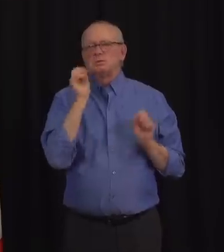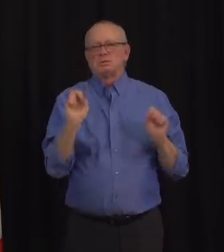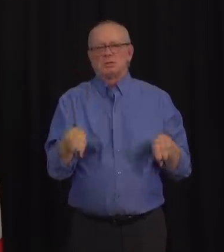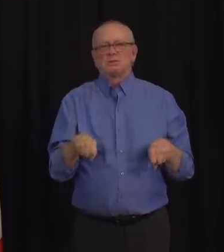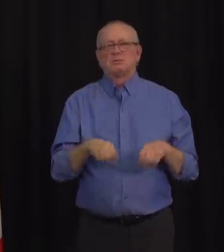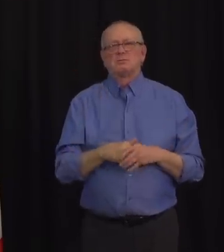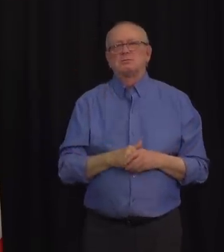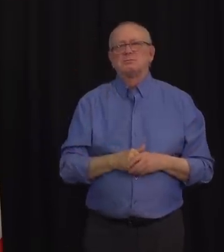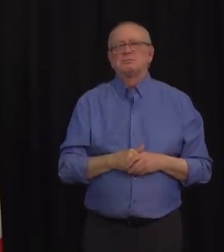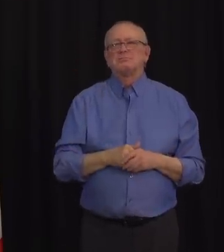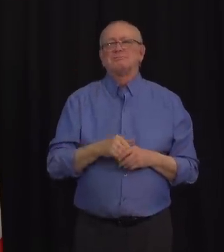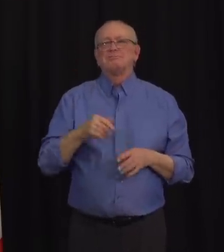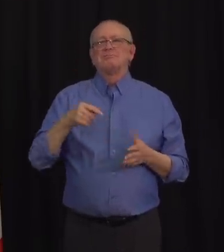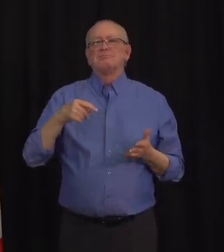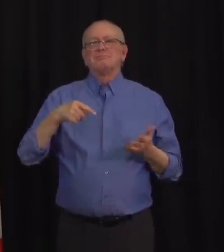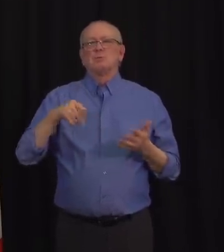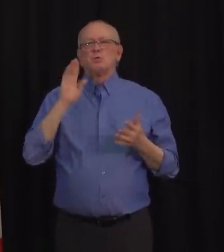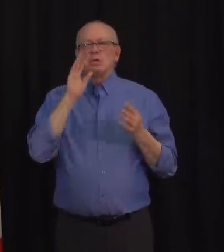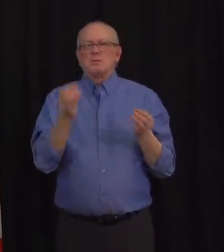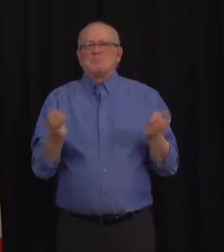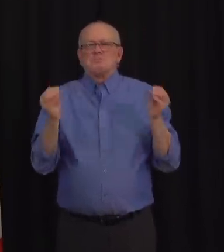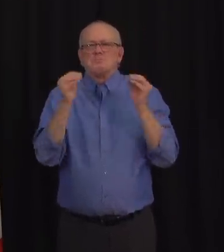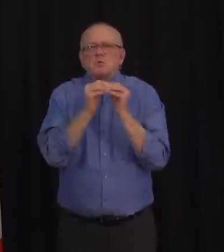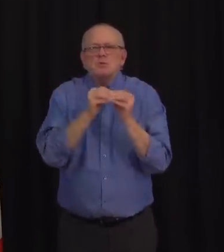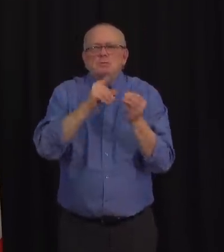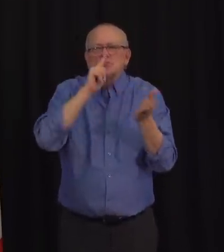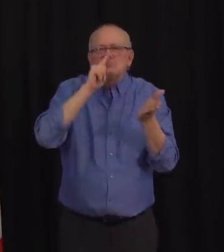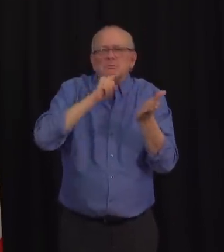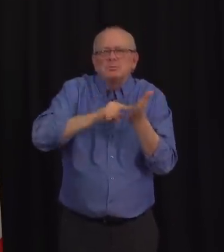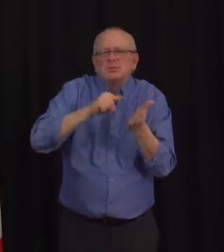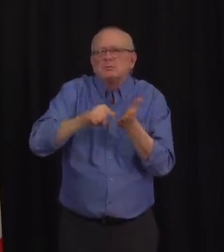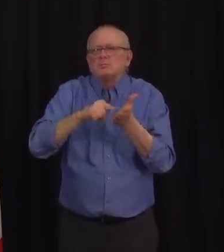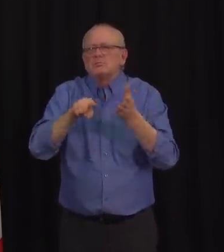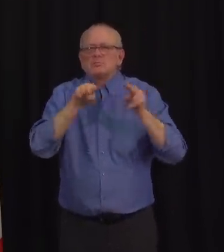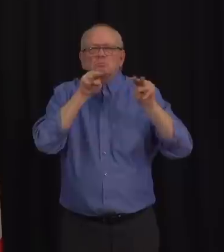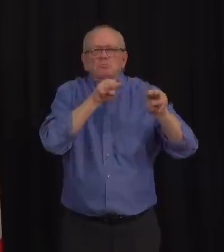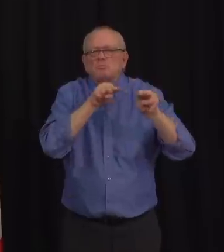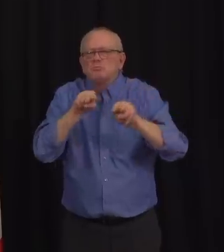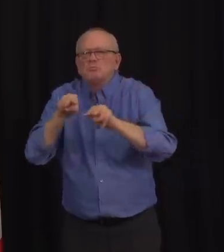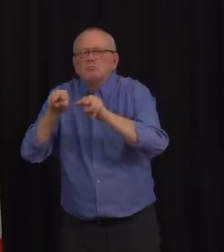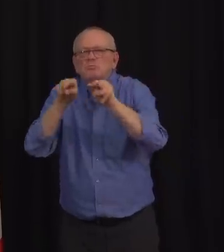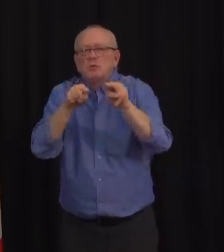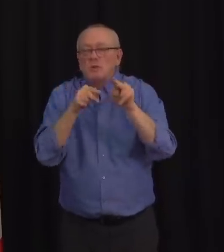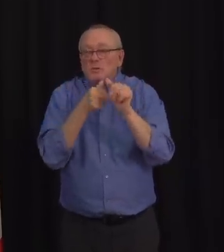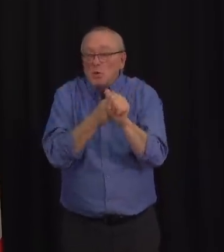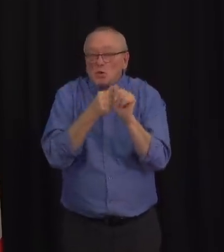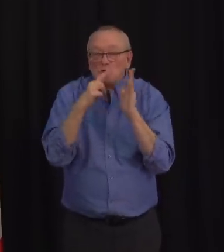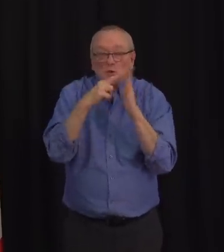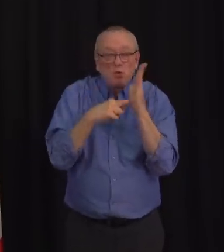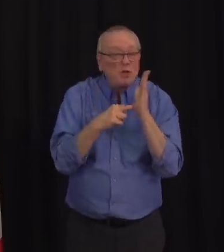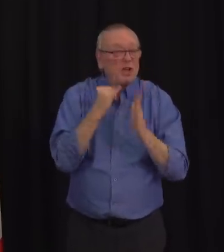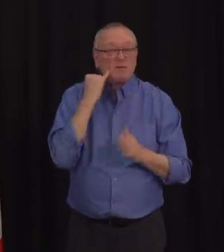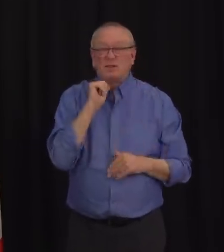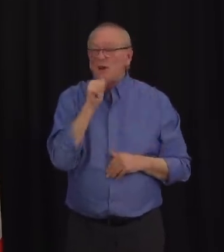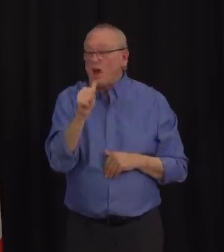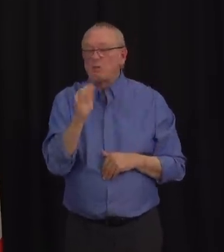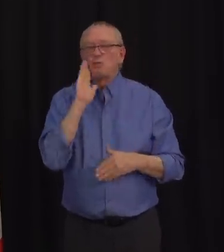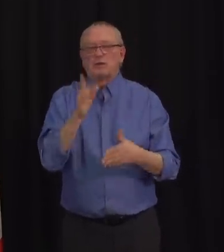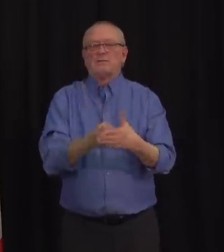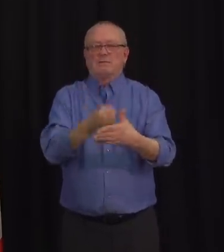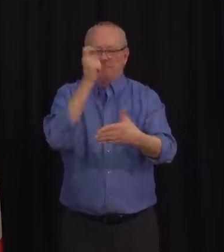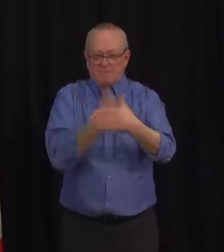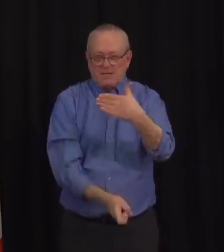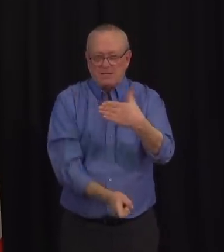Establishments that do not comply may face fines and orders. Next I'll go over the restrictions for retail